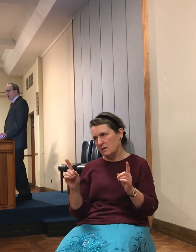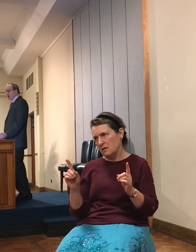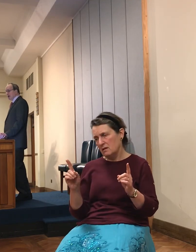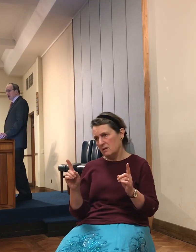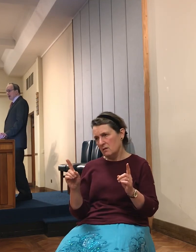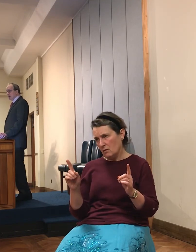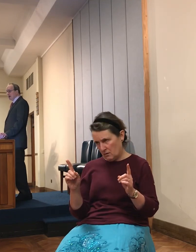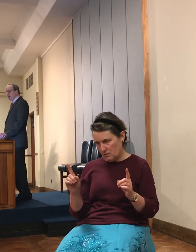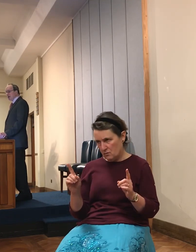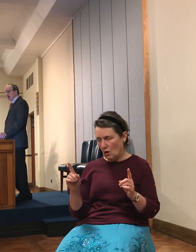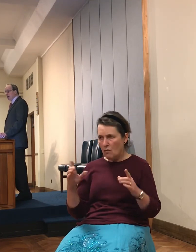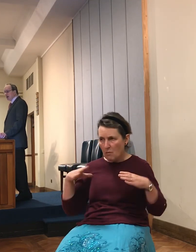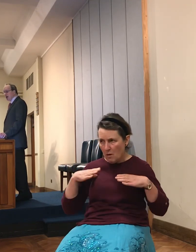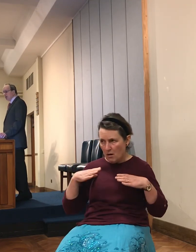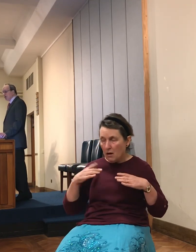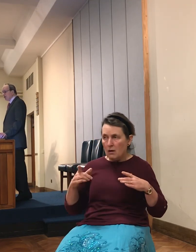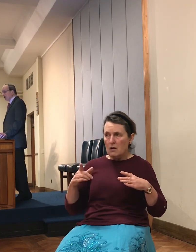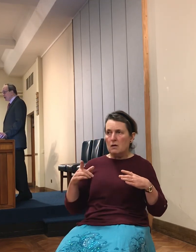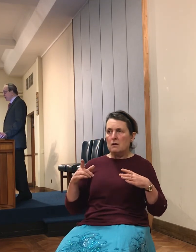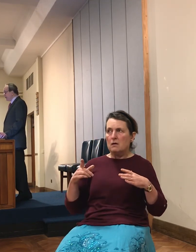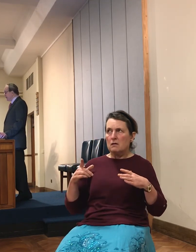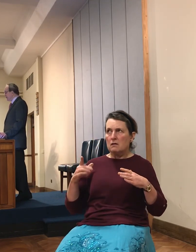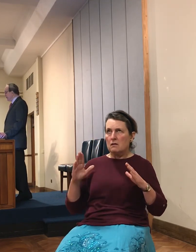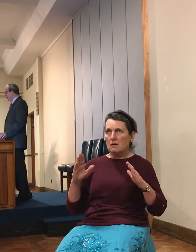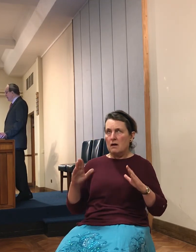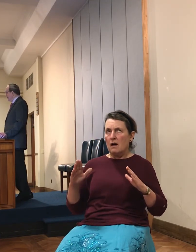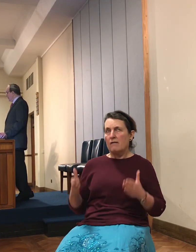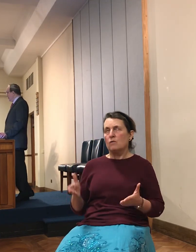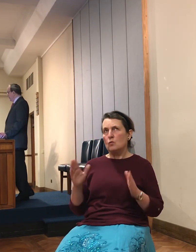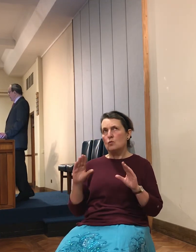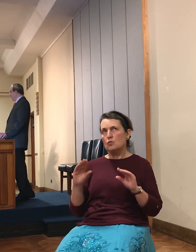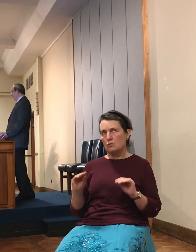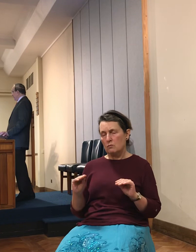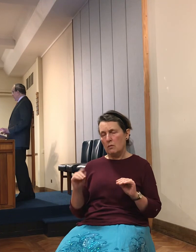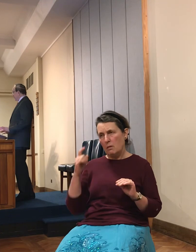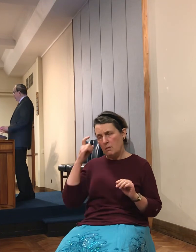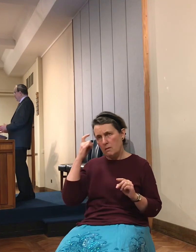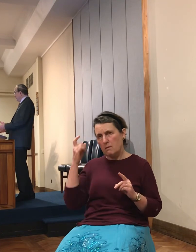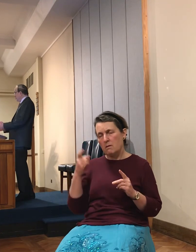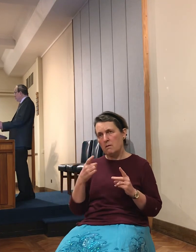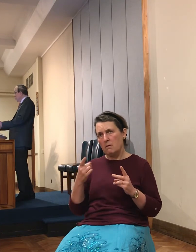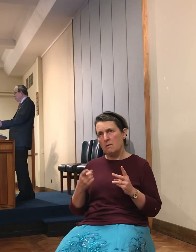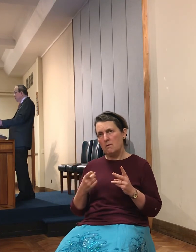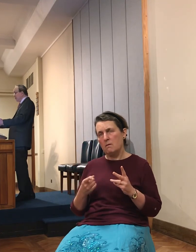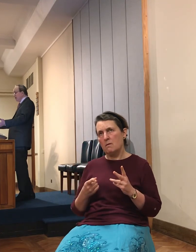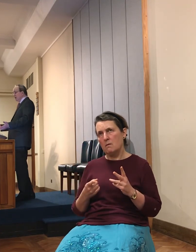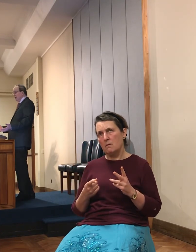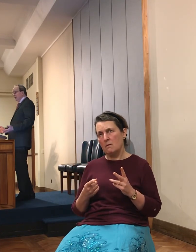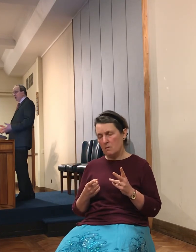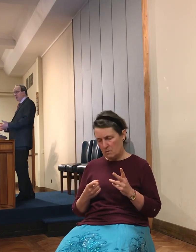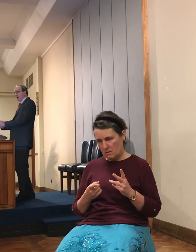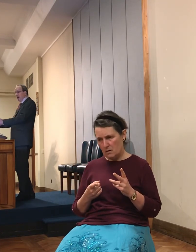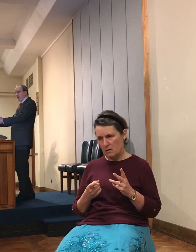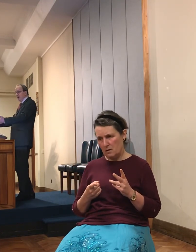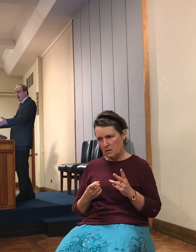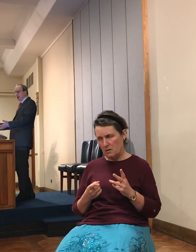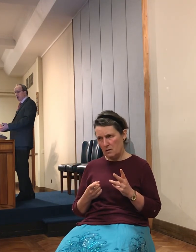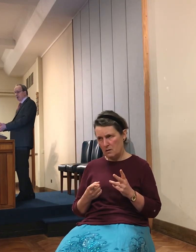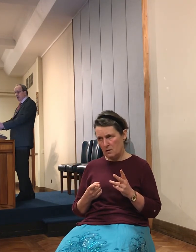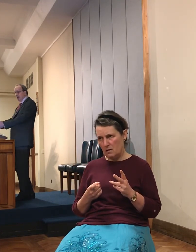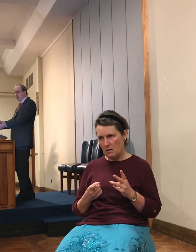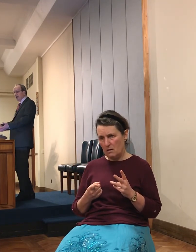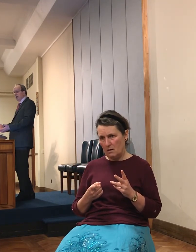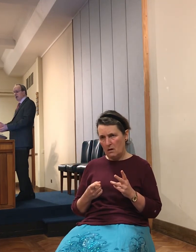and he must ask a number of questions about things as they emerge in his plan